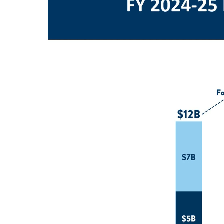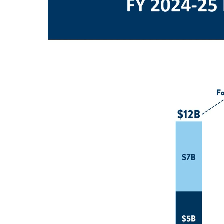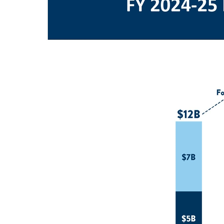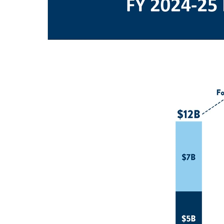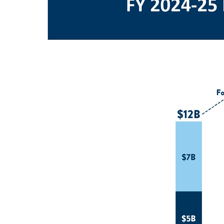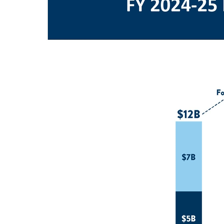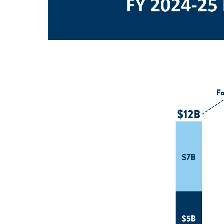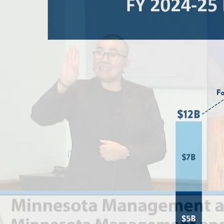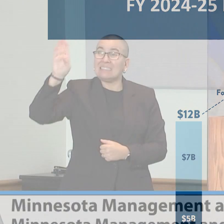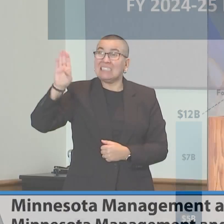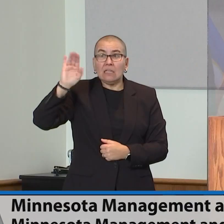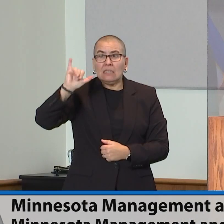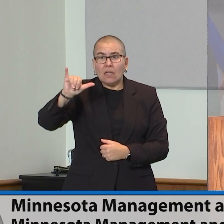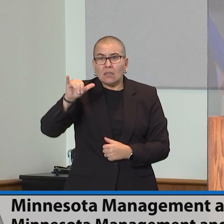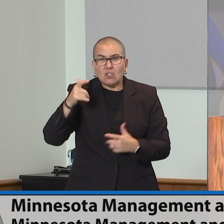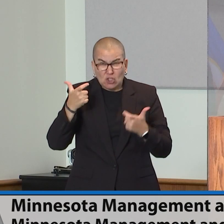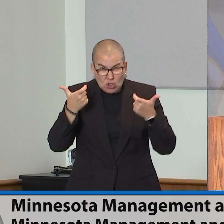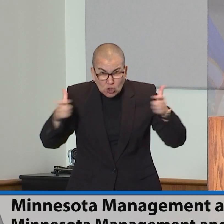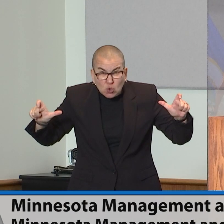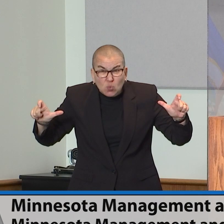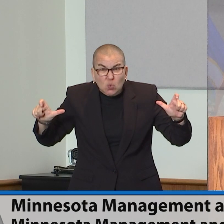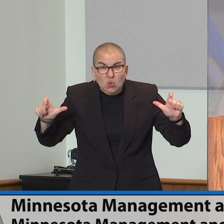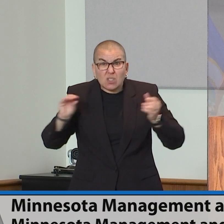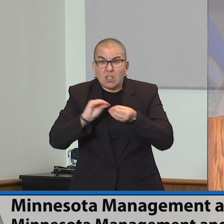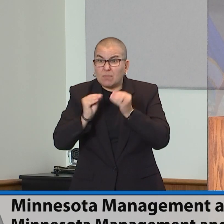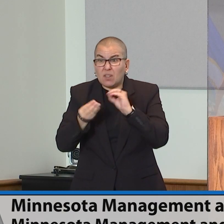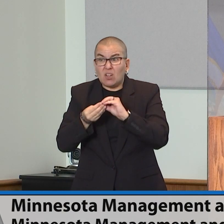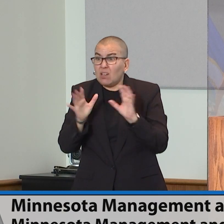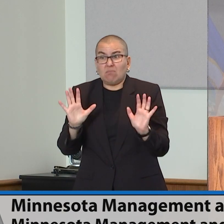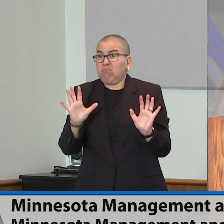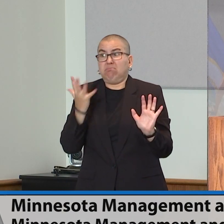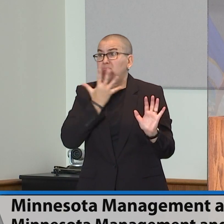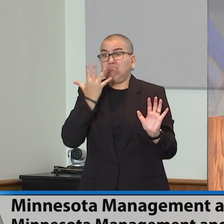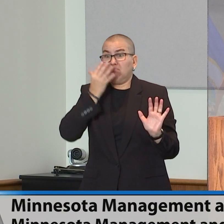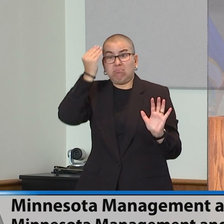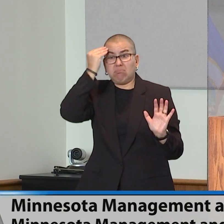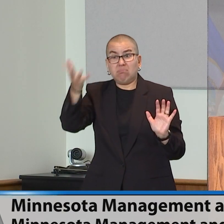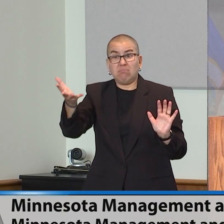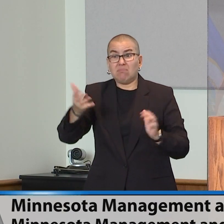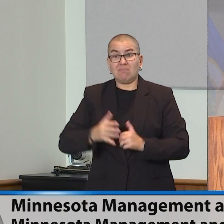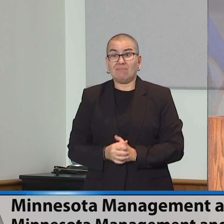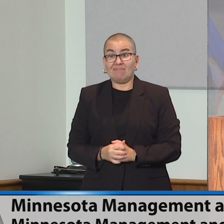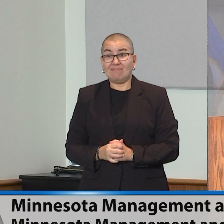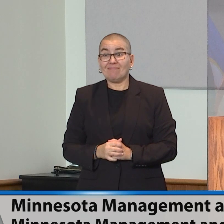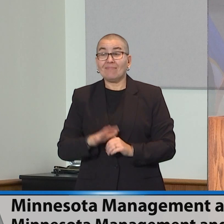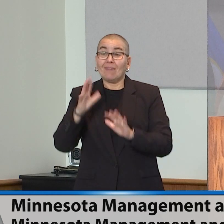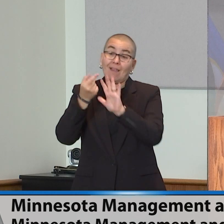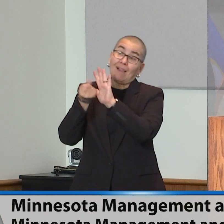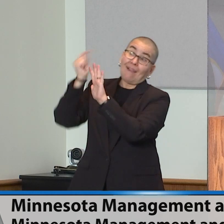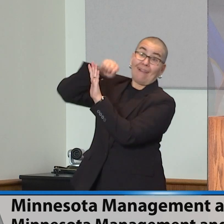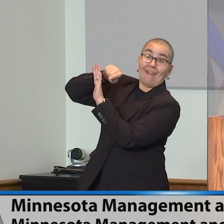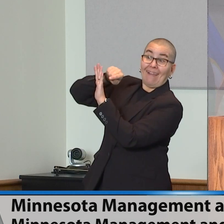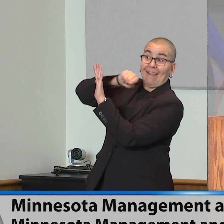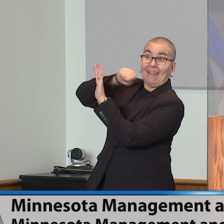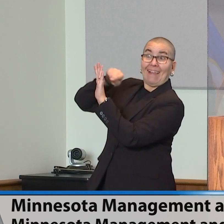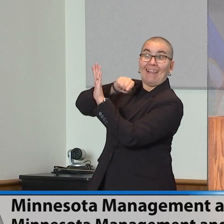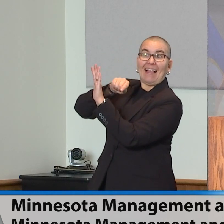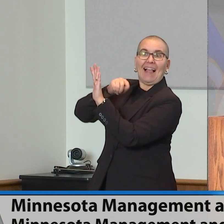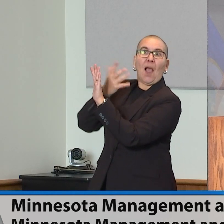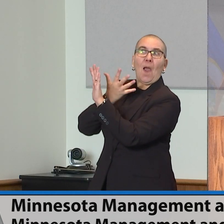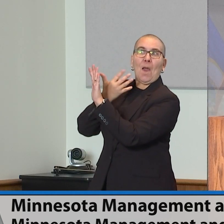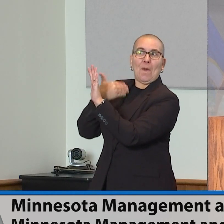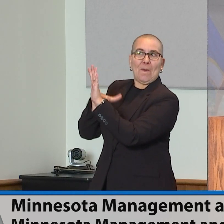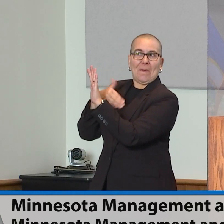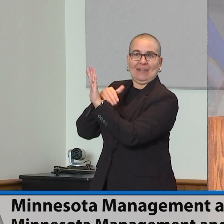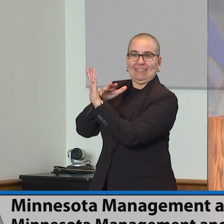way you look at it. And also, hiding in plain sight is a very important consideration. Most of the